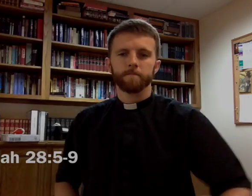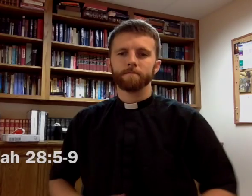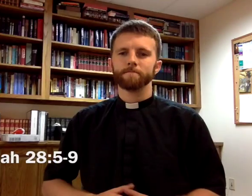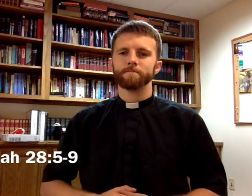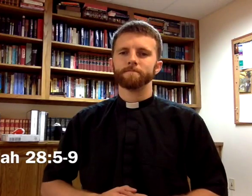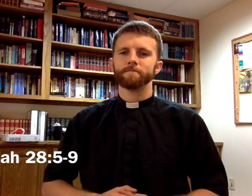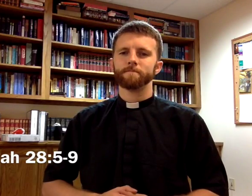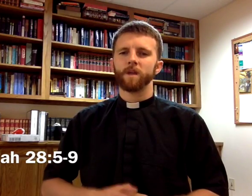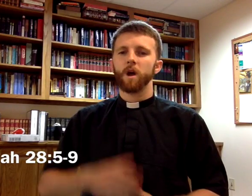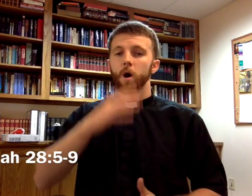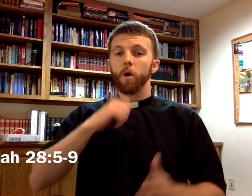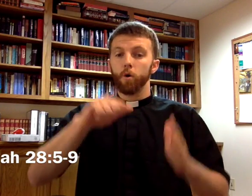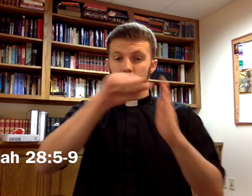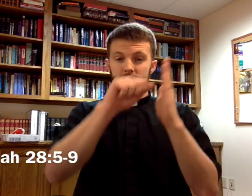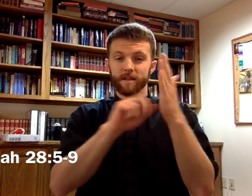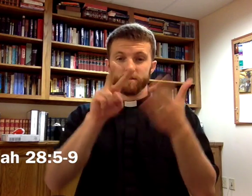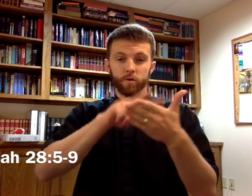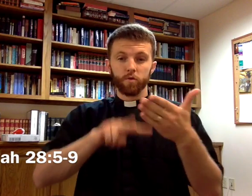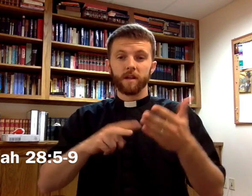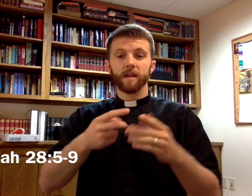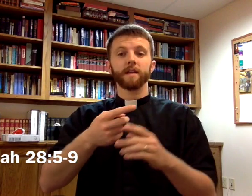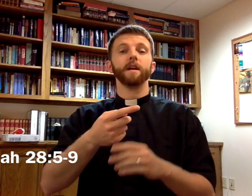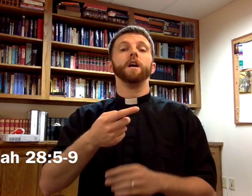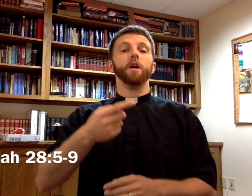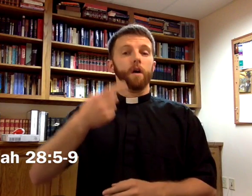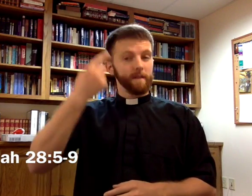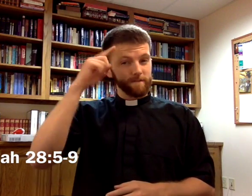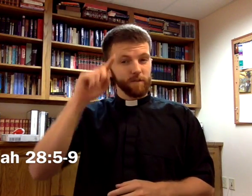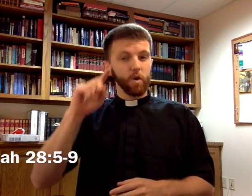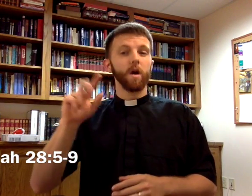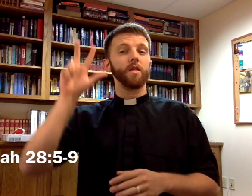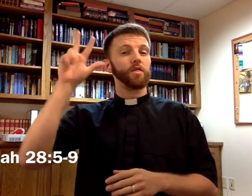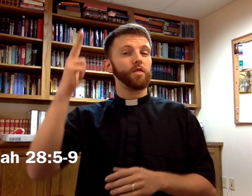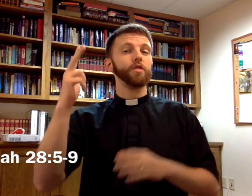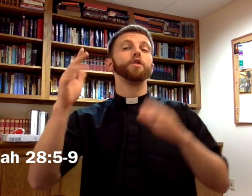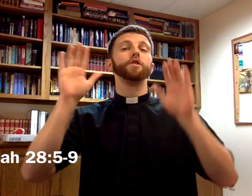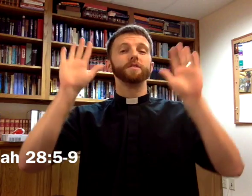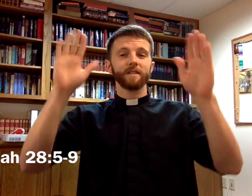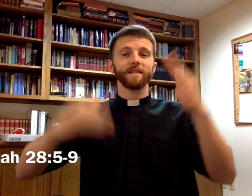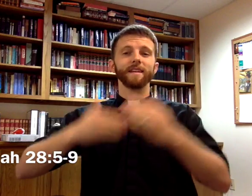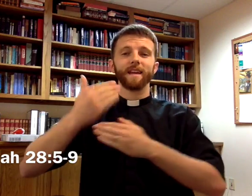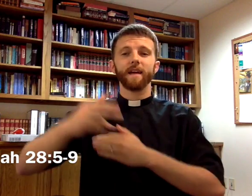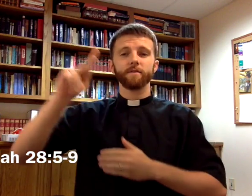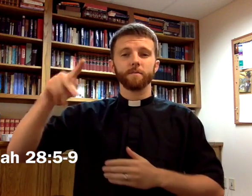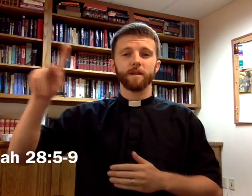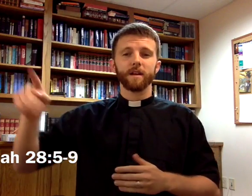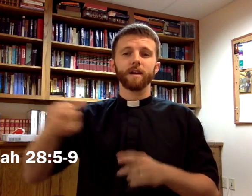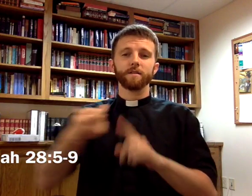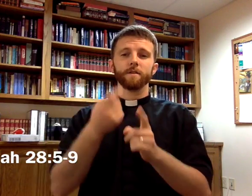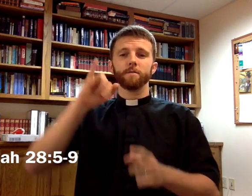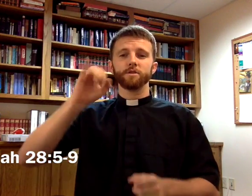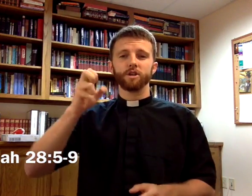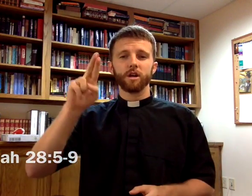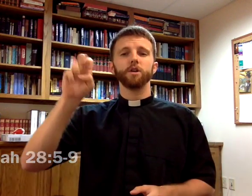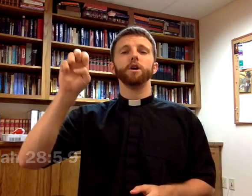The Old Testament reading for the third Sunday after Pentecost is from Jeremiah chapter 28.